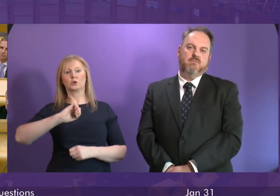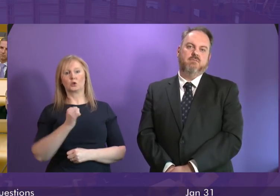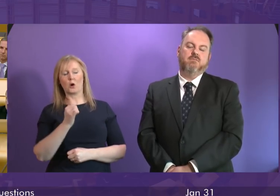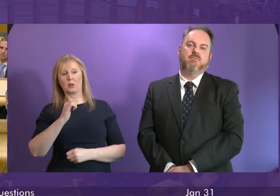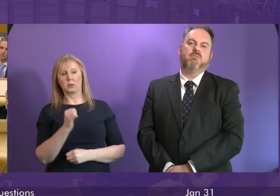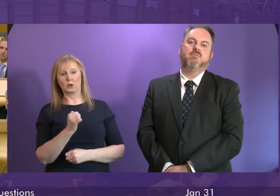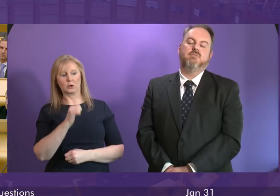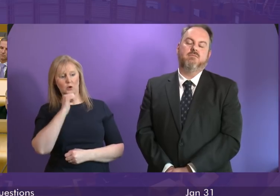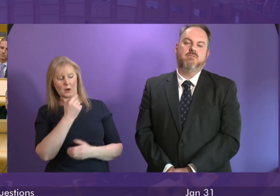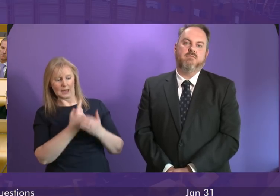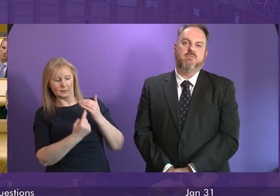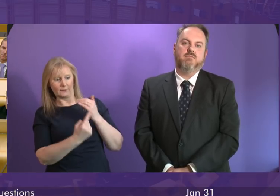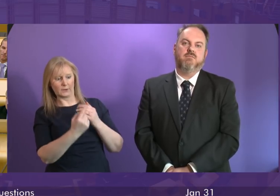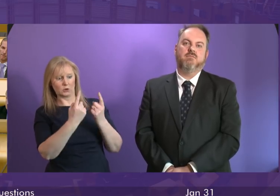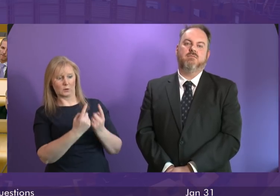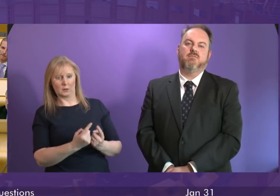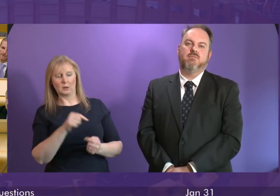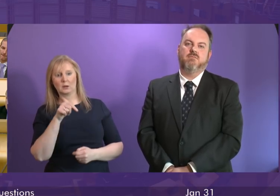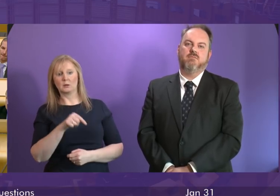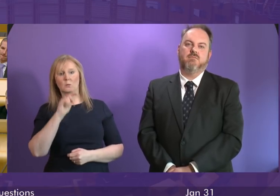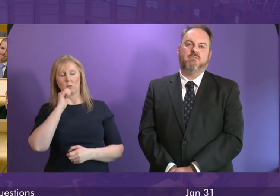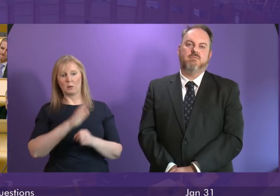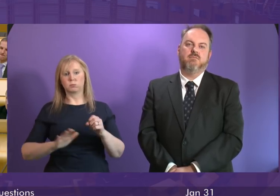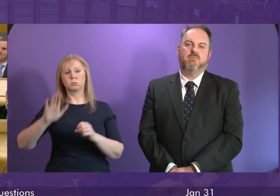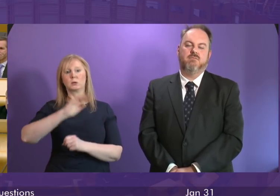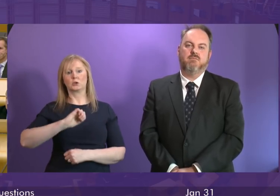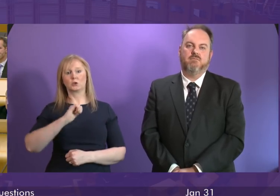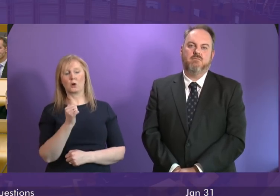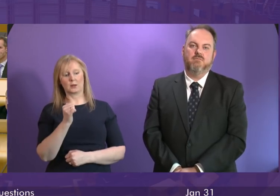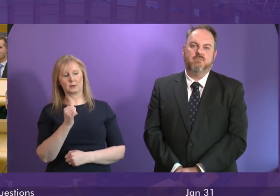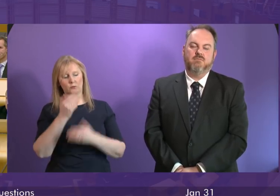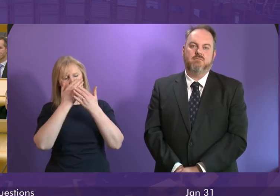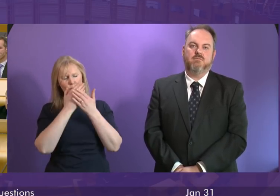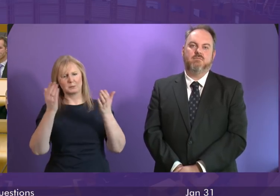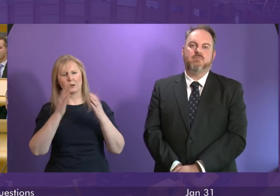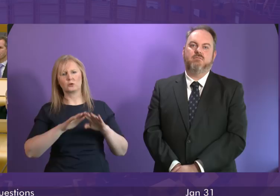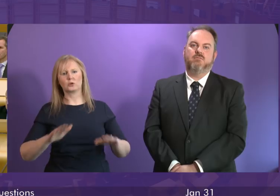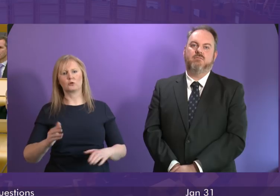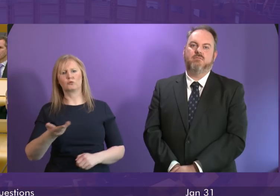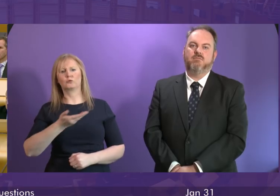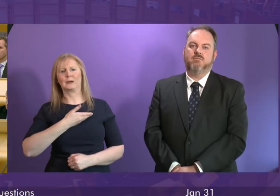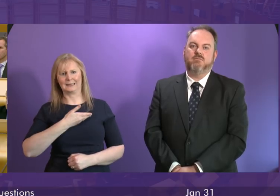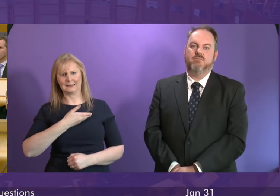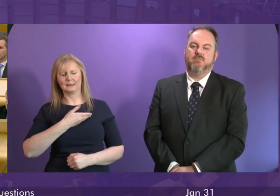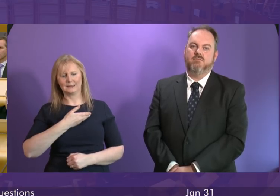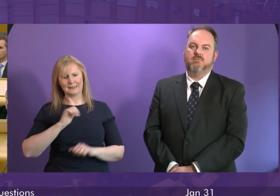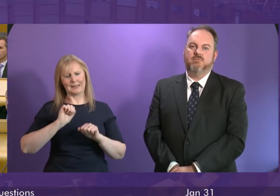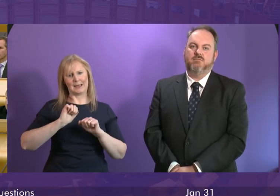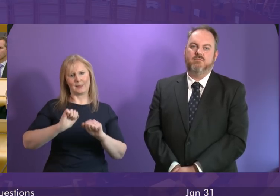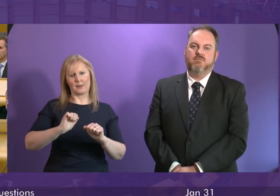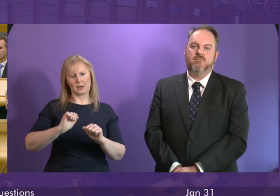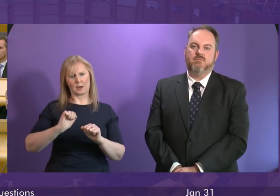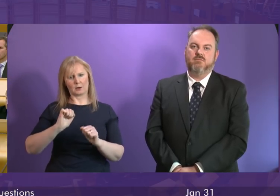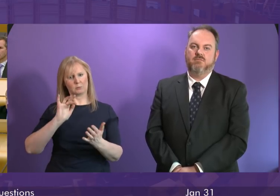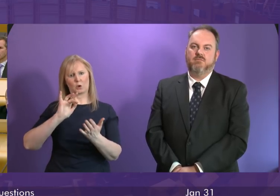cases that Willie Rennie is citing here but generally in Scotland that is respectful of children's rights and puts children's interests at the